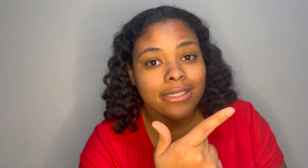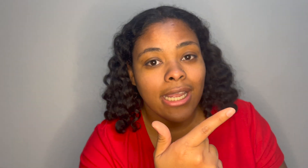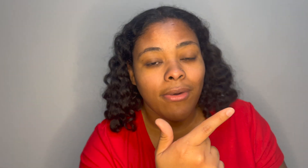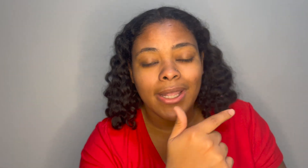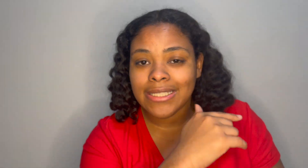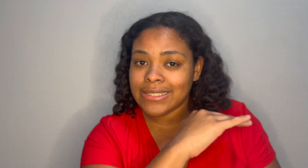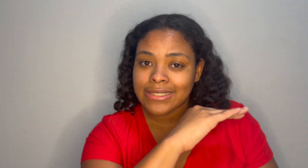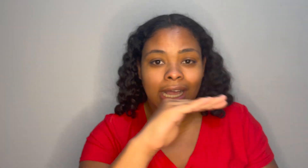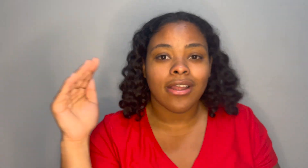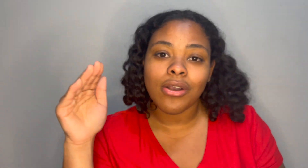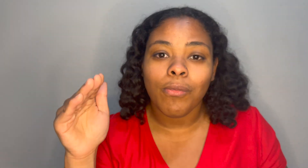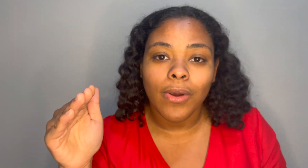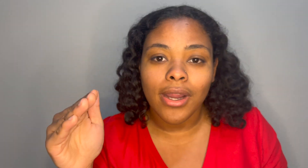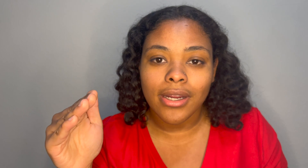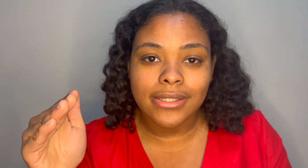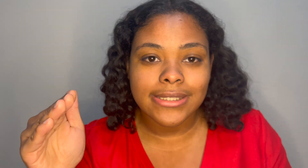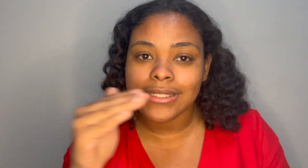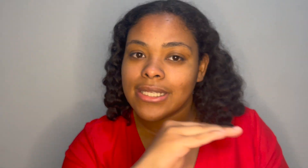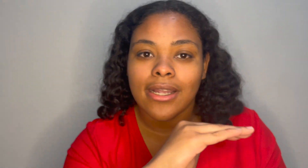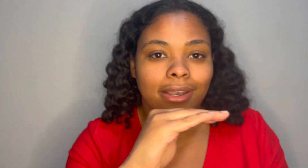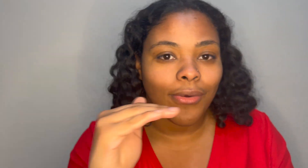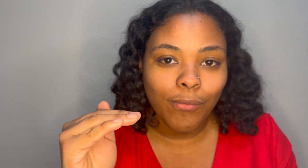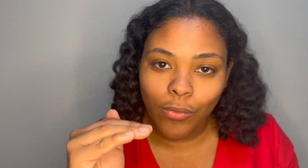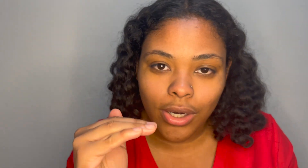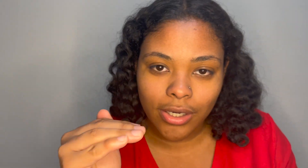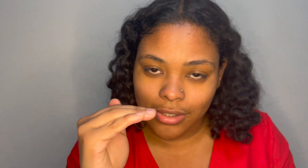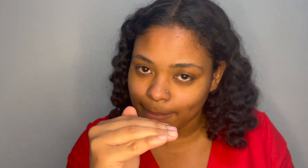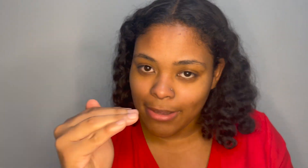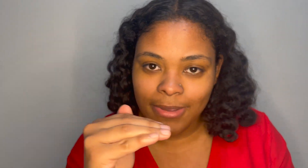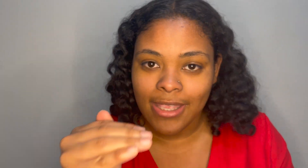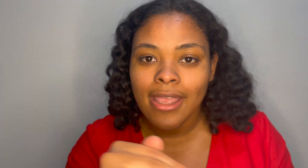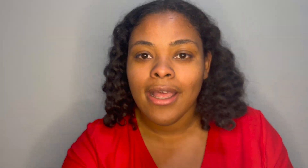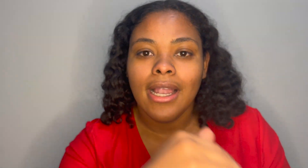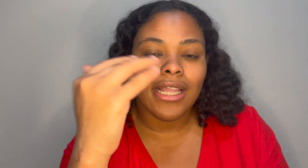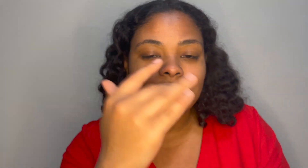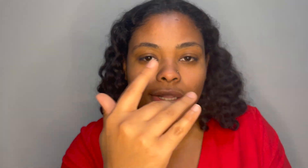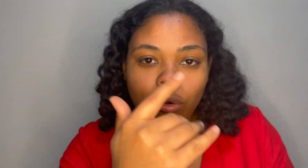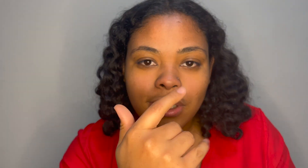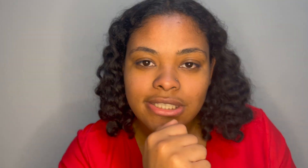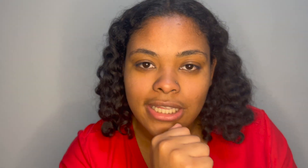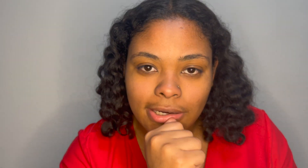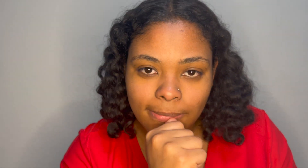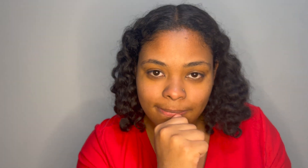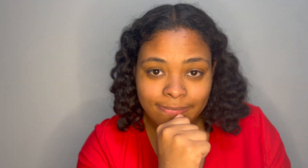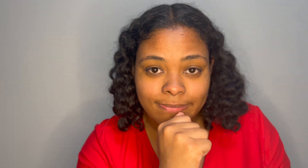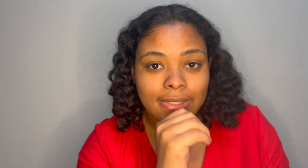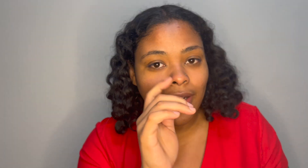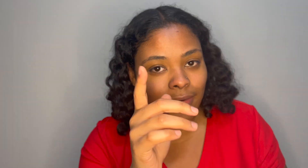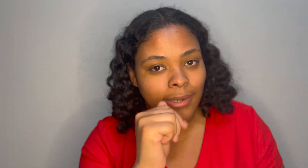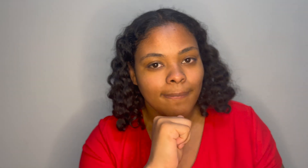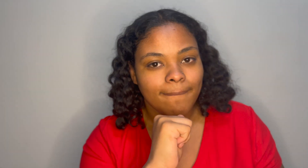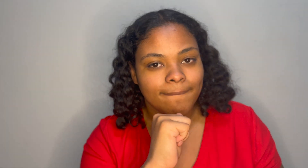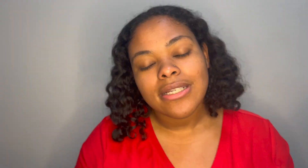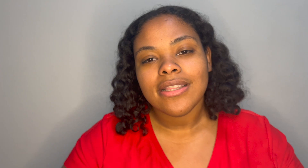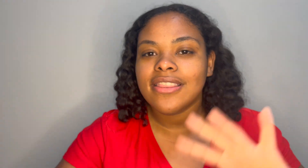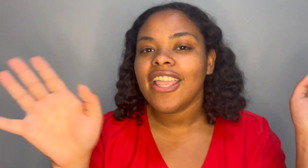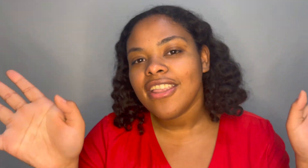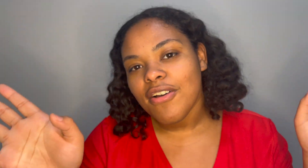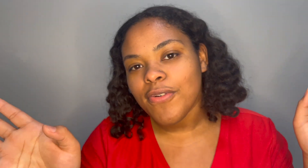now it's not gonna work it's not gonna work baby unless the lord is there all right thank y'all for